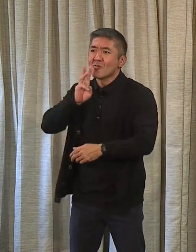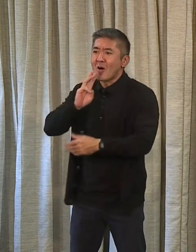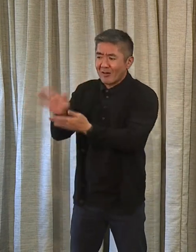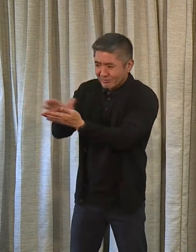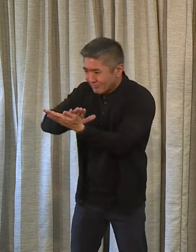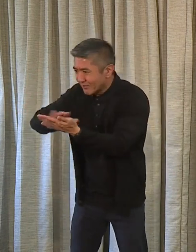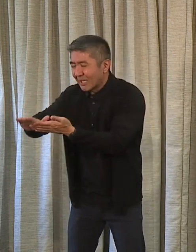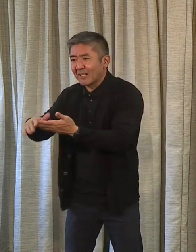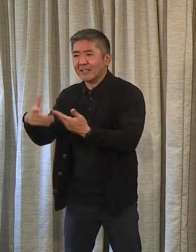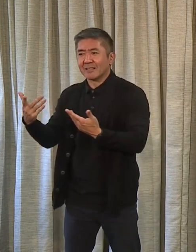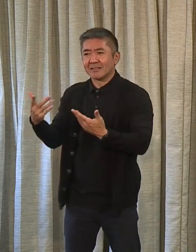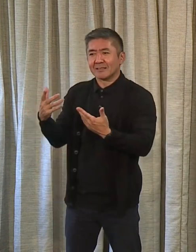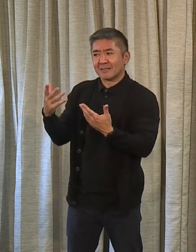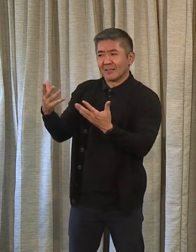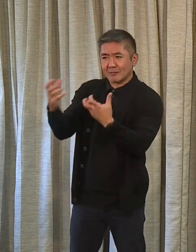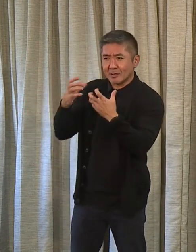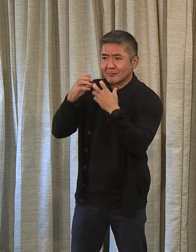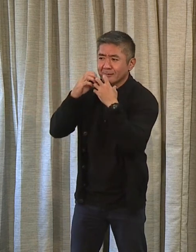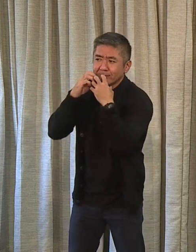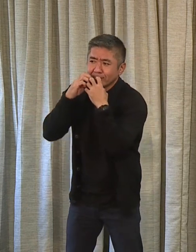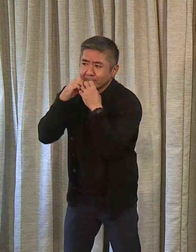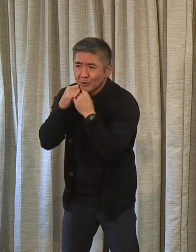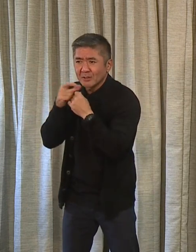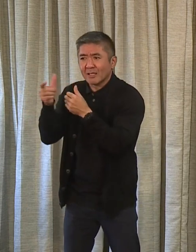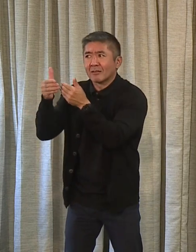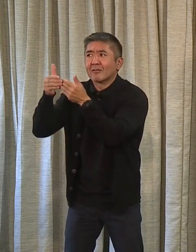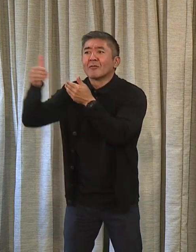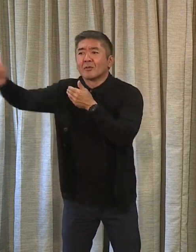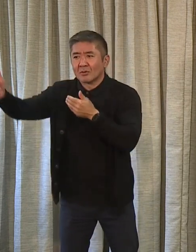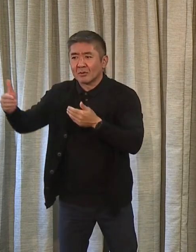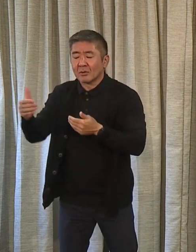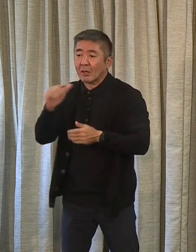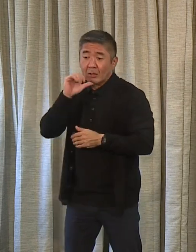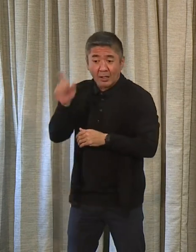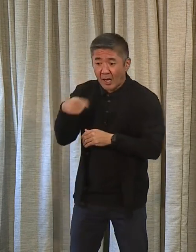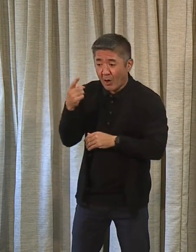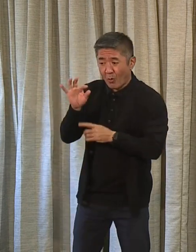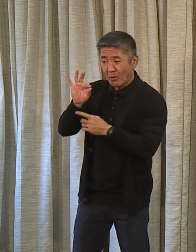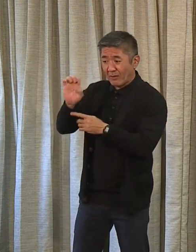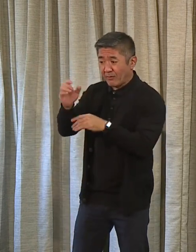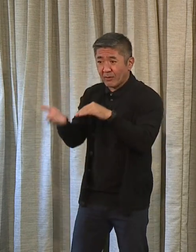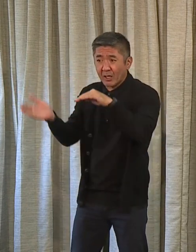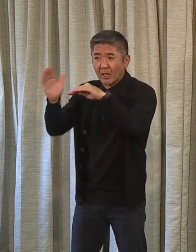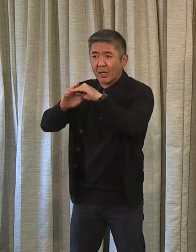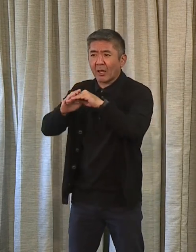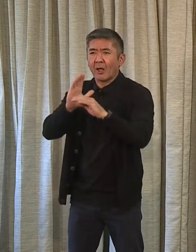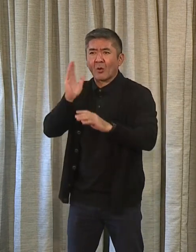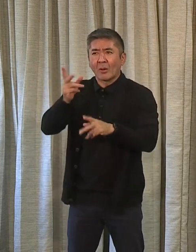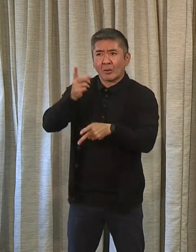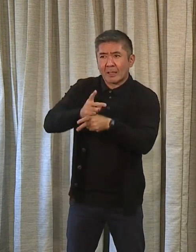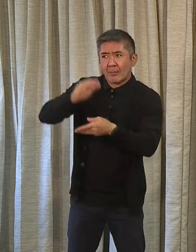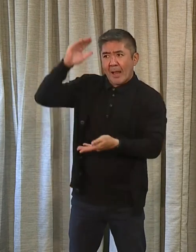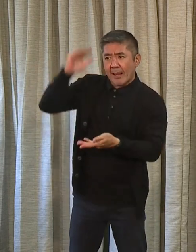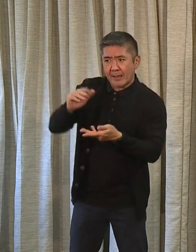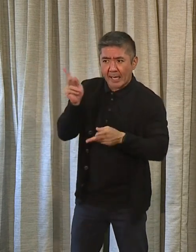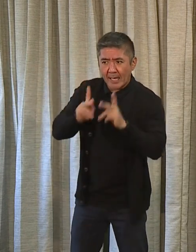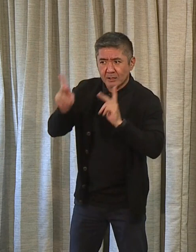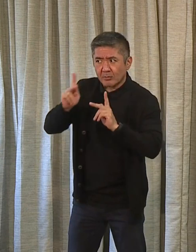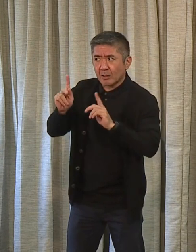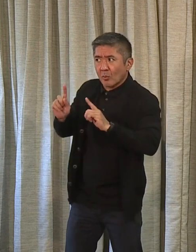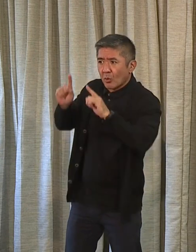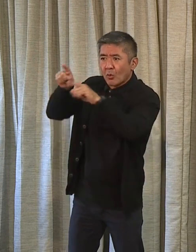to protect that on a going-forward basis. So it's not just a fee increase. There will be less people visiting it. will be done by appointments.